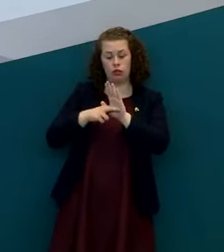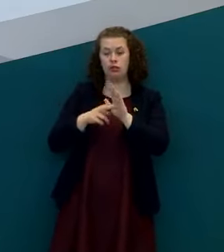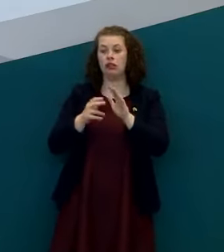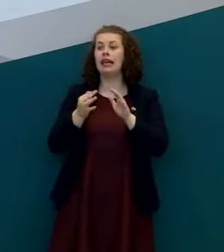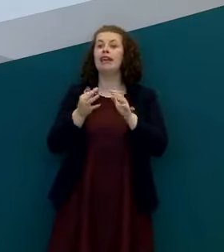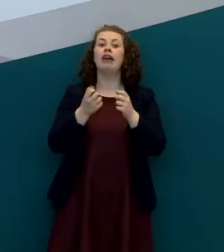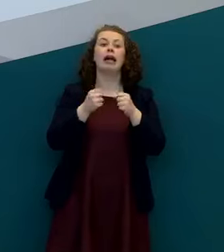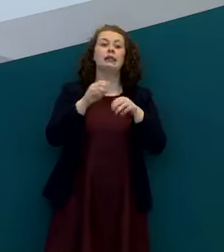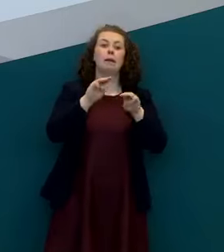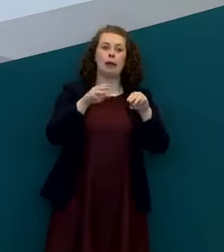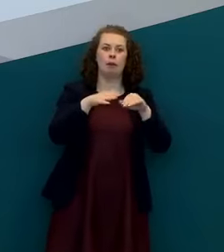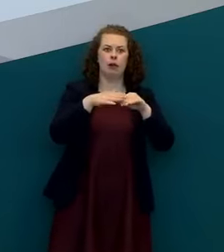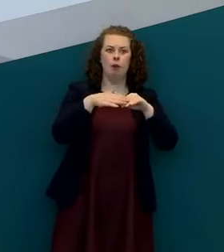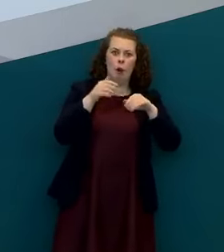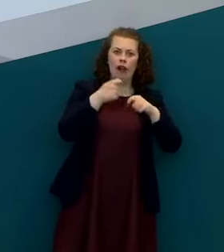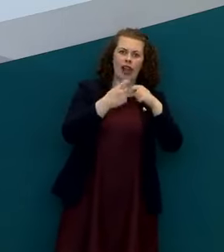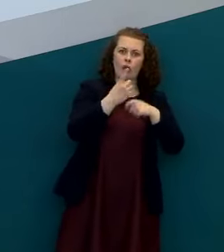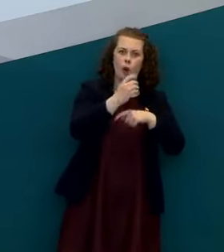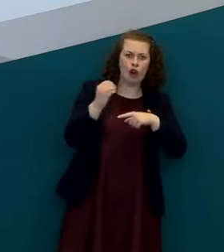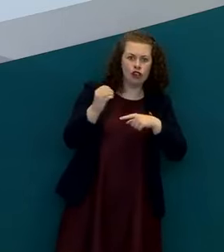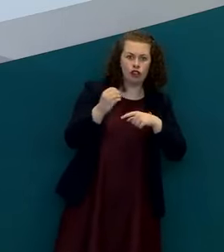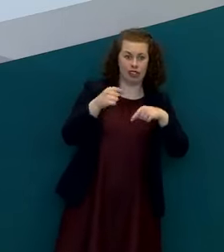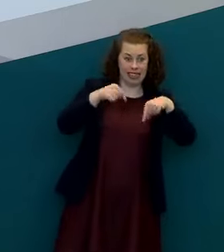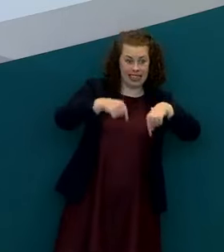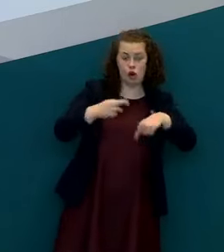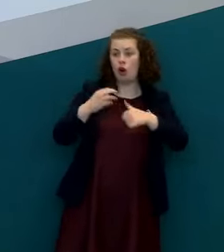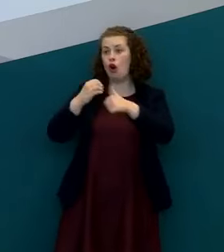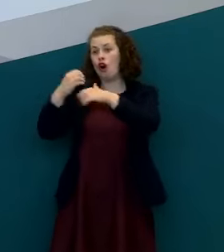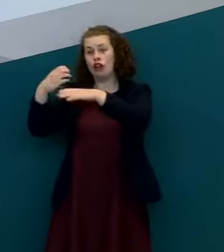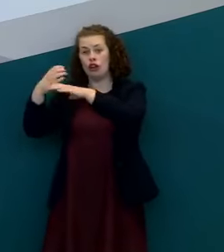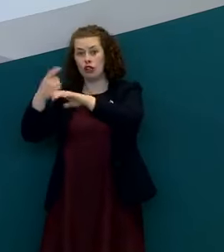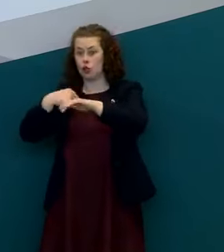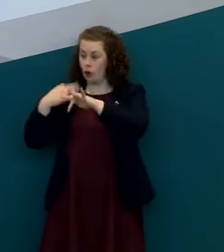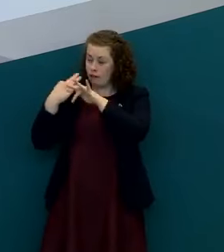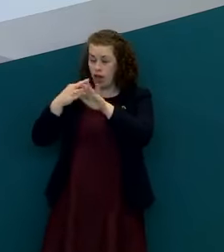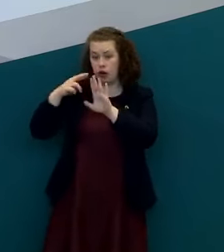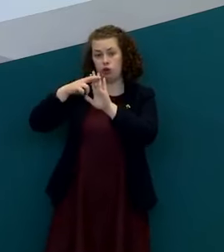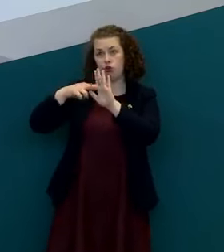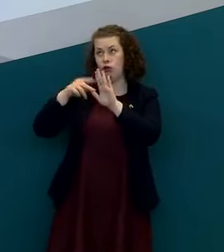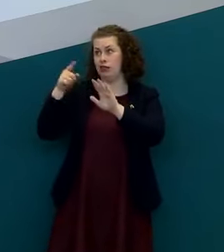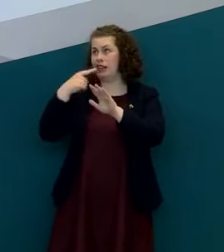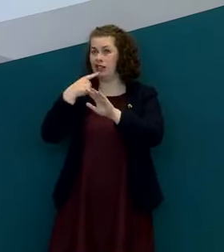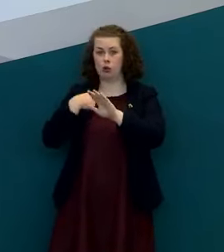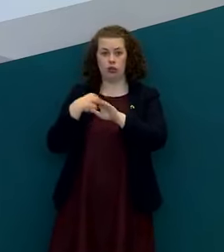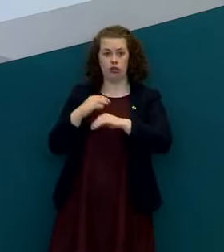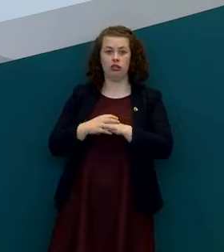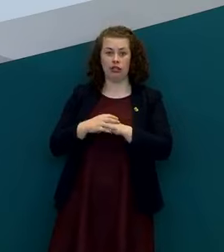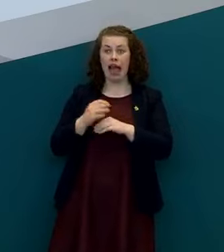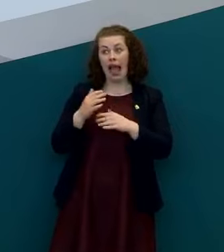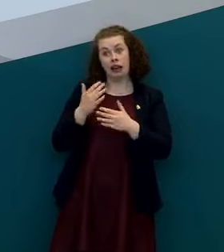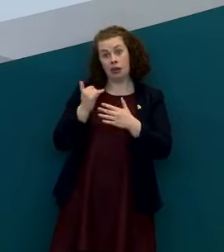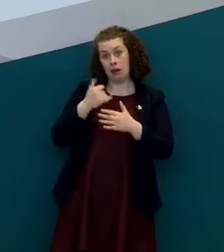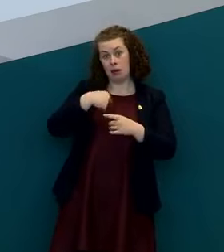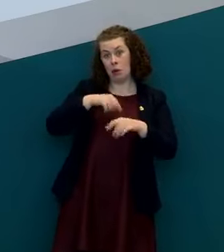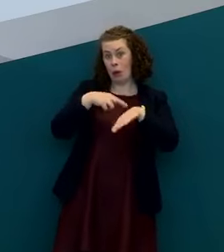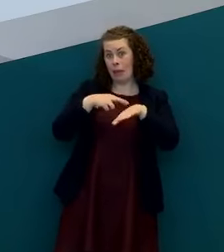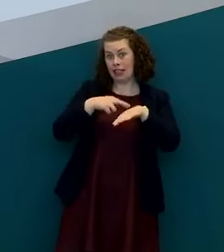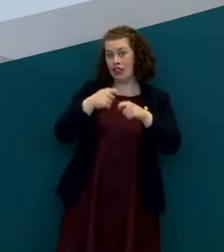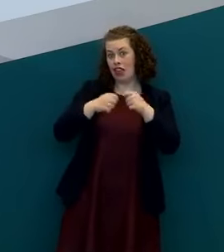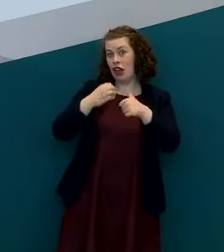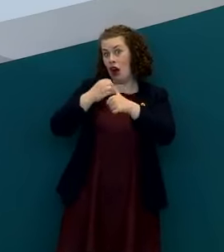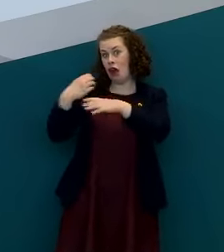mass gatherings taking place in the country or taking place outside of the country and we were probably ahead of some other countries in terms of some of the steps that we we took